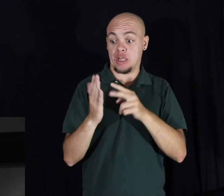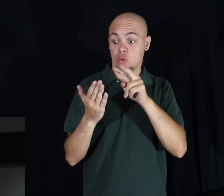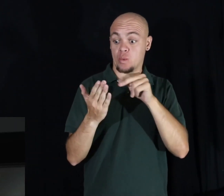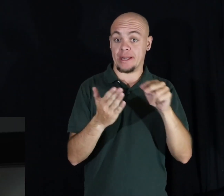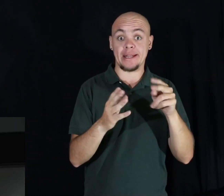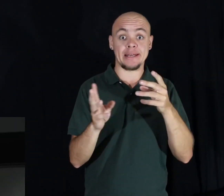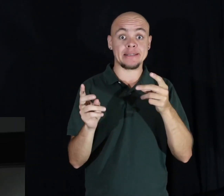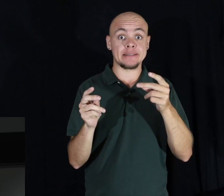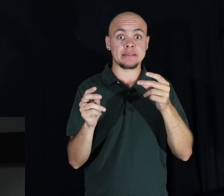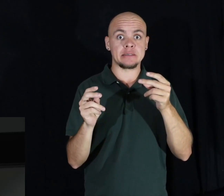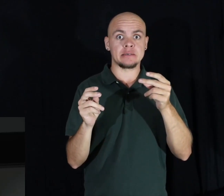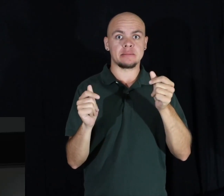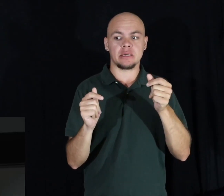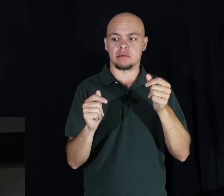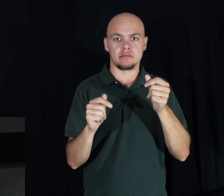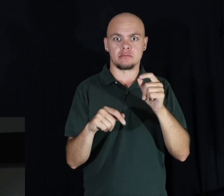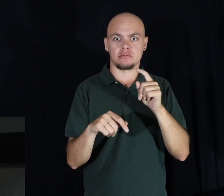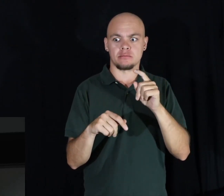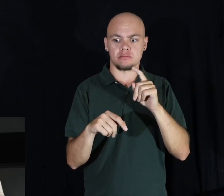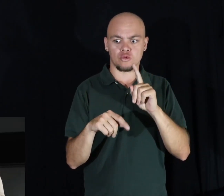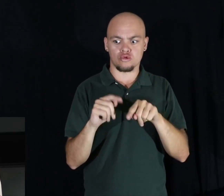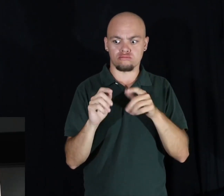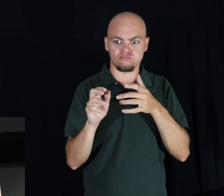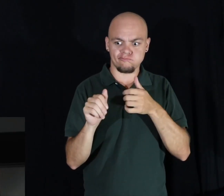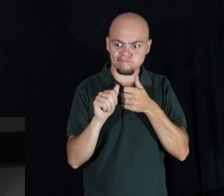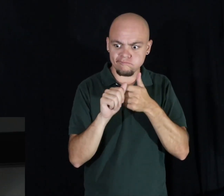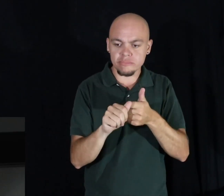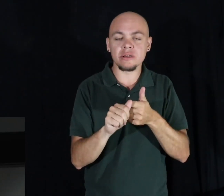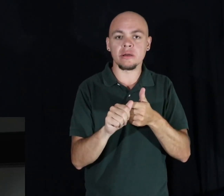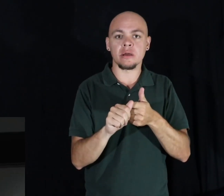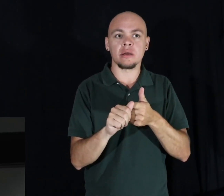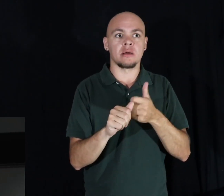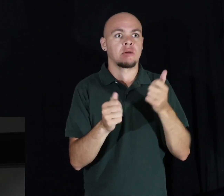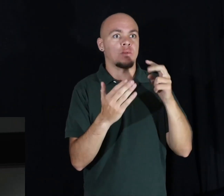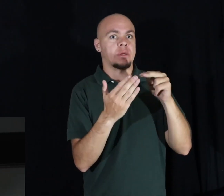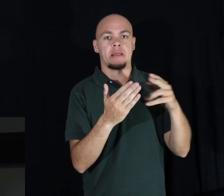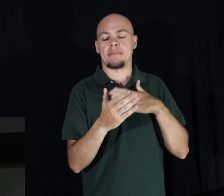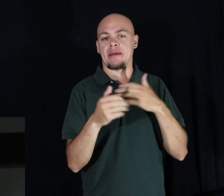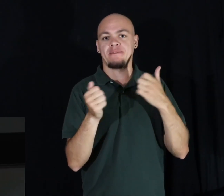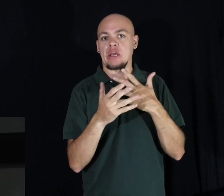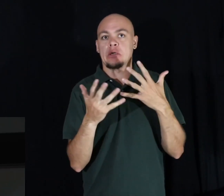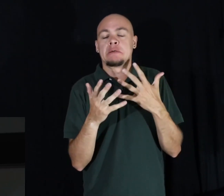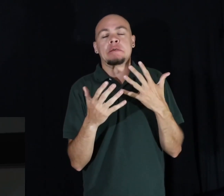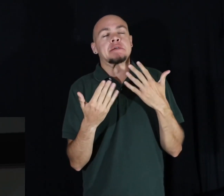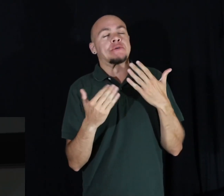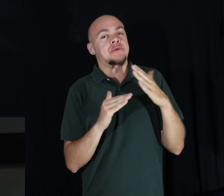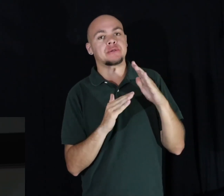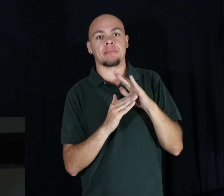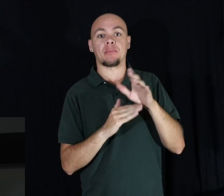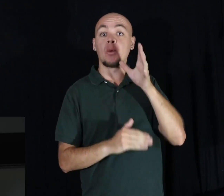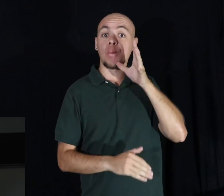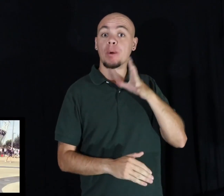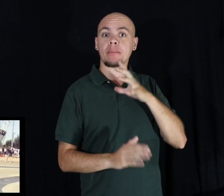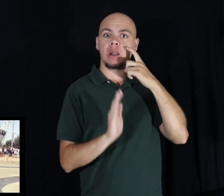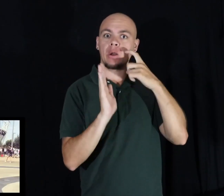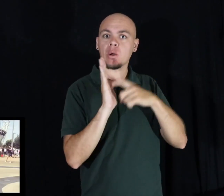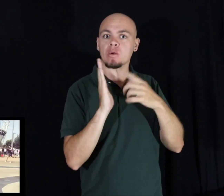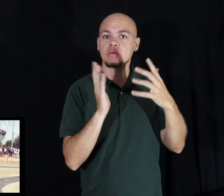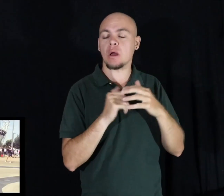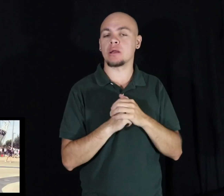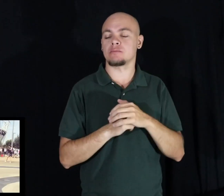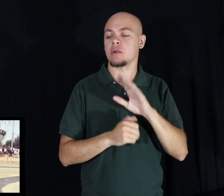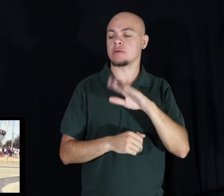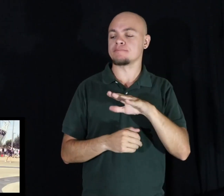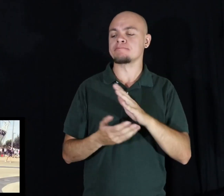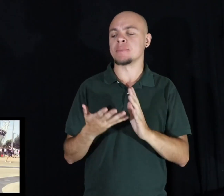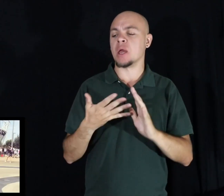reading was my biggest fear. But this woman right here saw that I had a problem and prioritised taking me